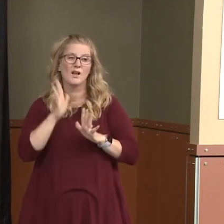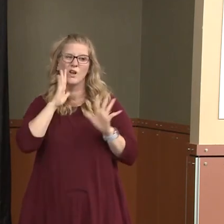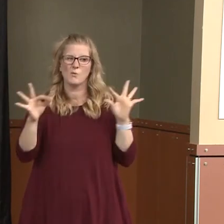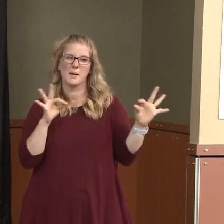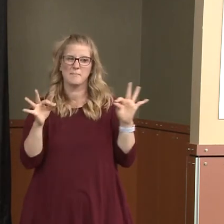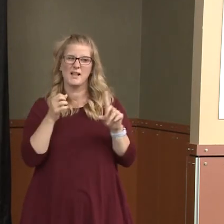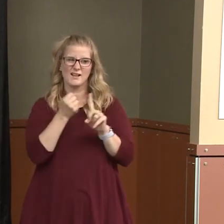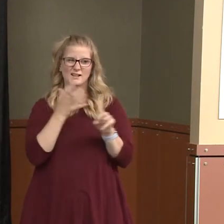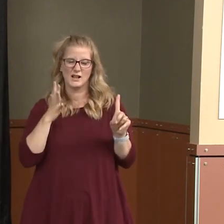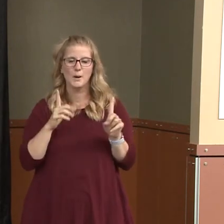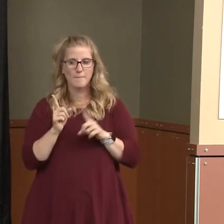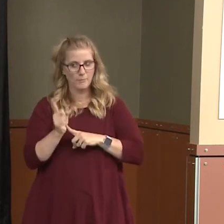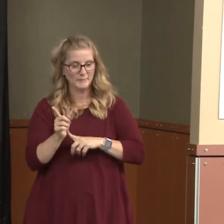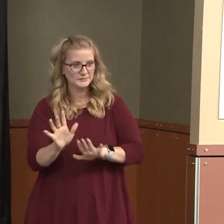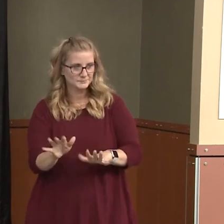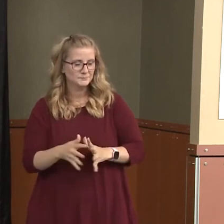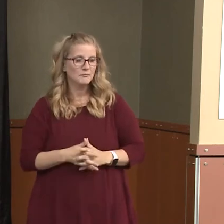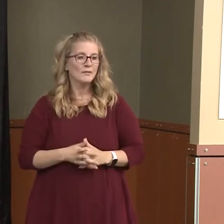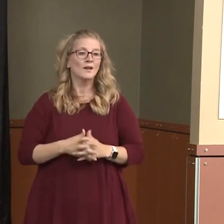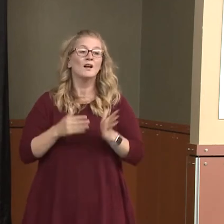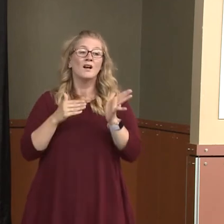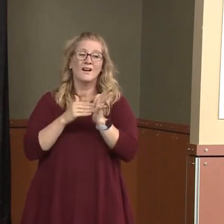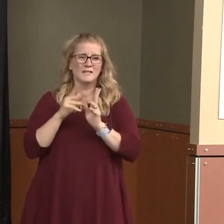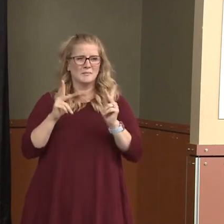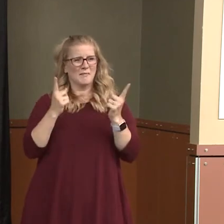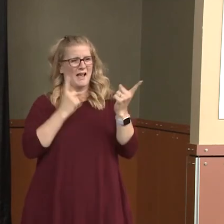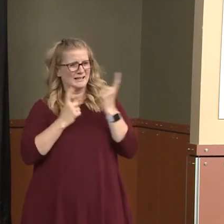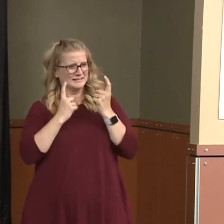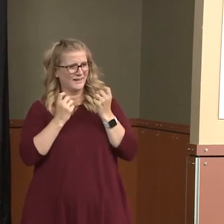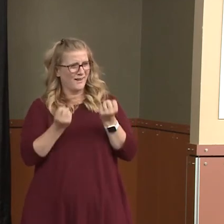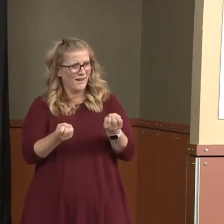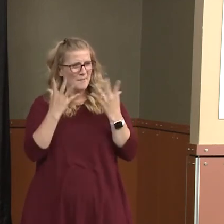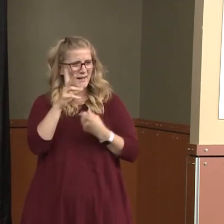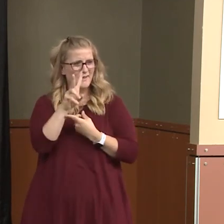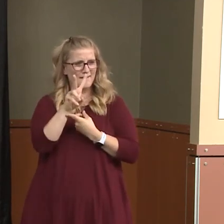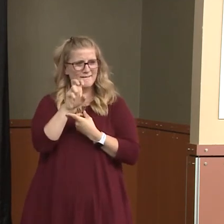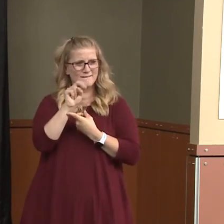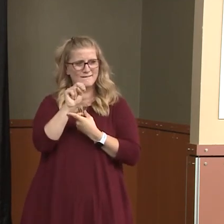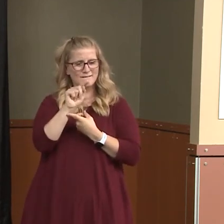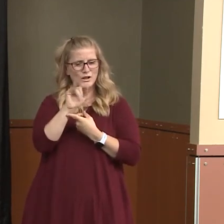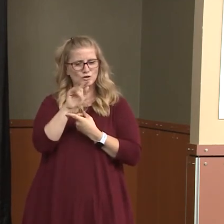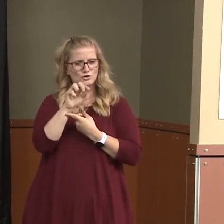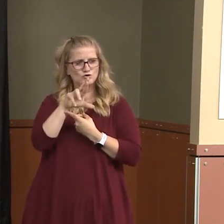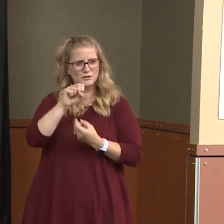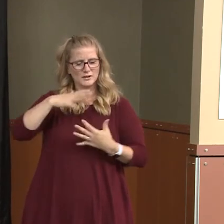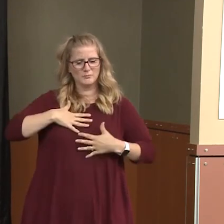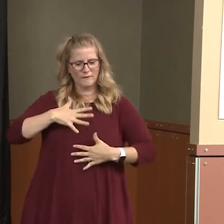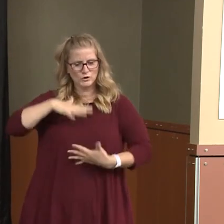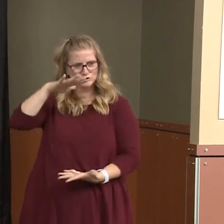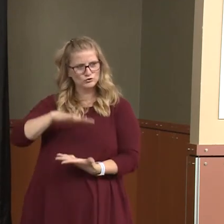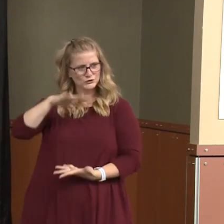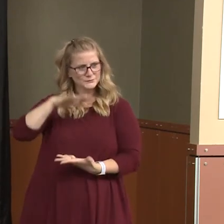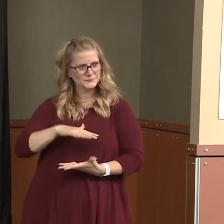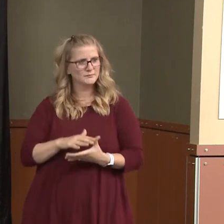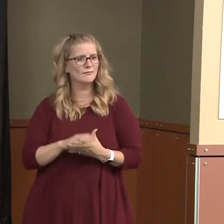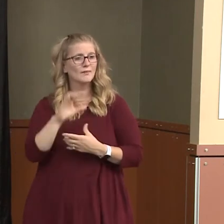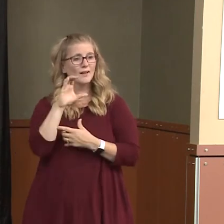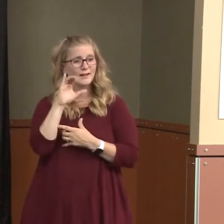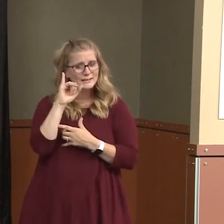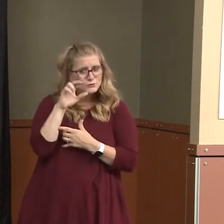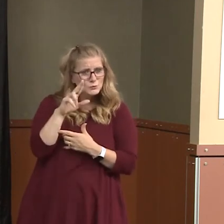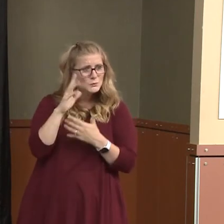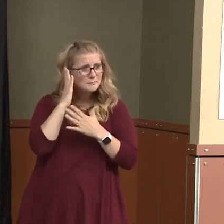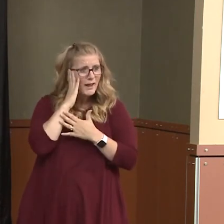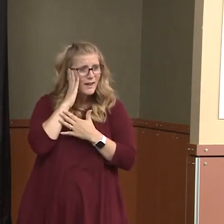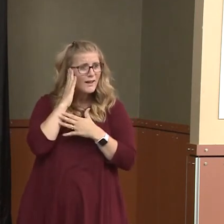the questions we're often asked are, how many ventilators do you have and how many ICU beds do you have available? And for Cadillac, I will say